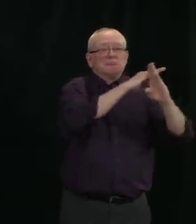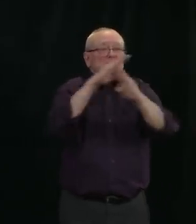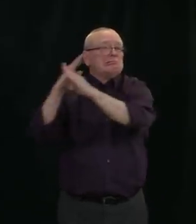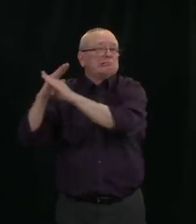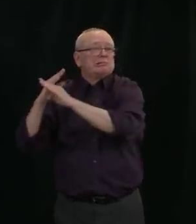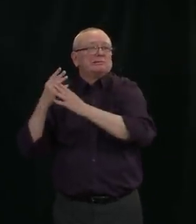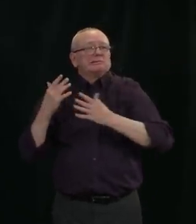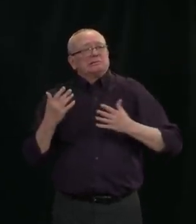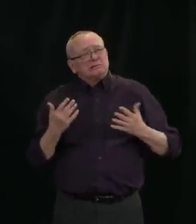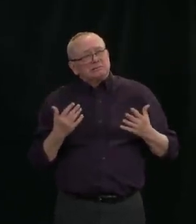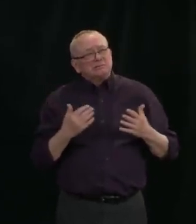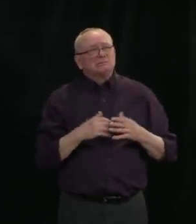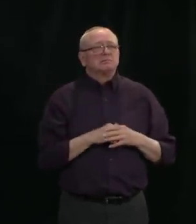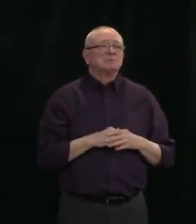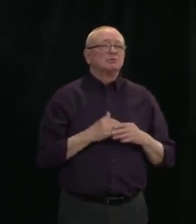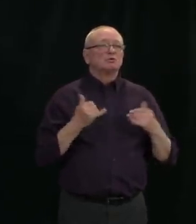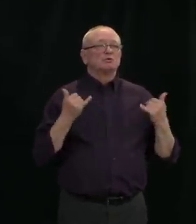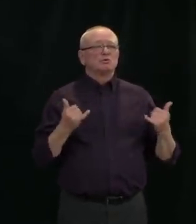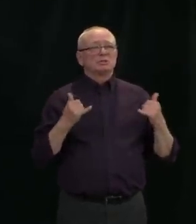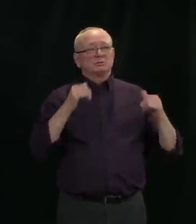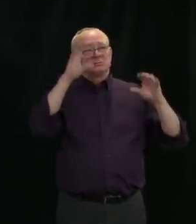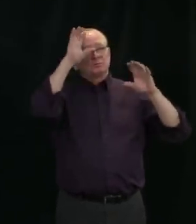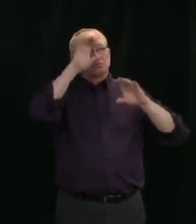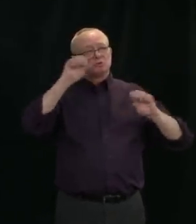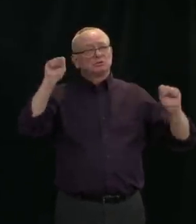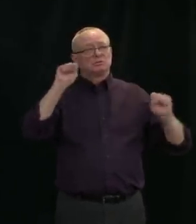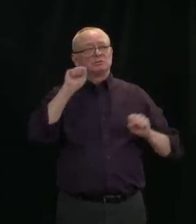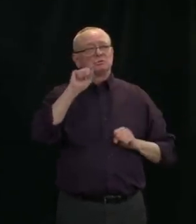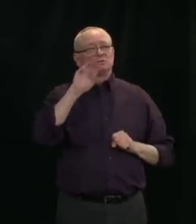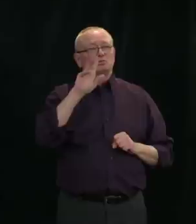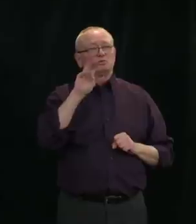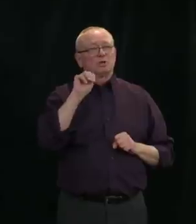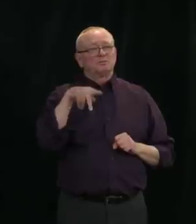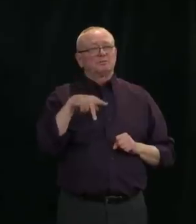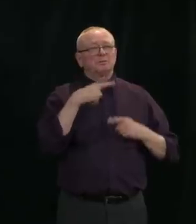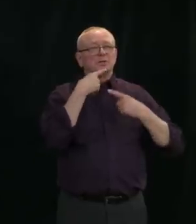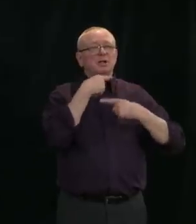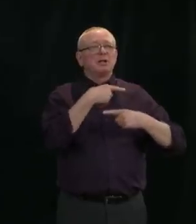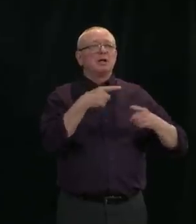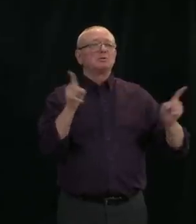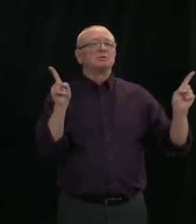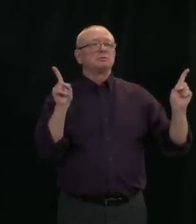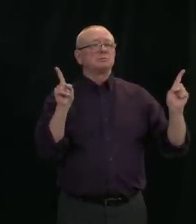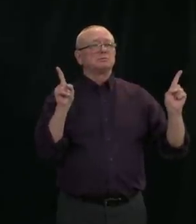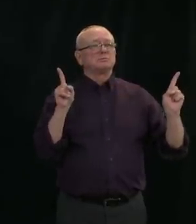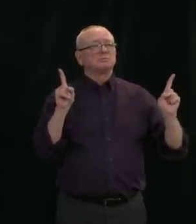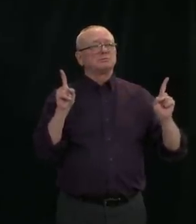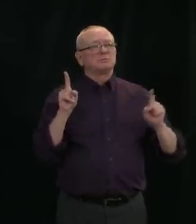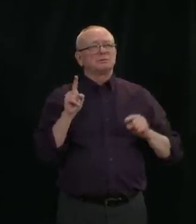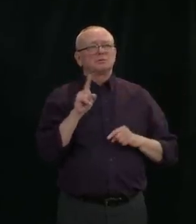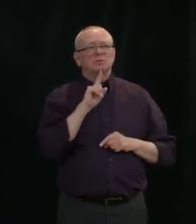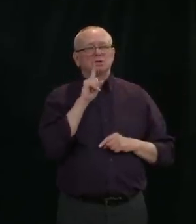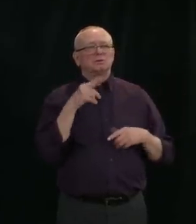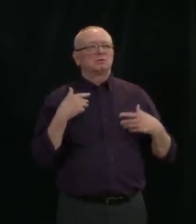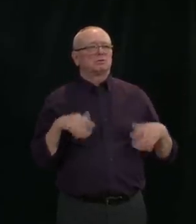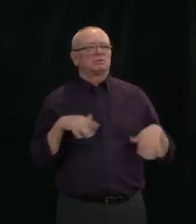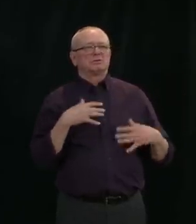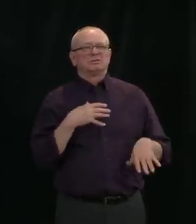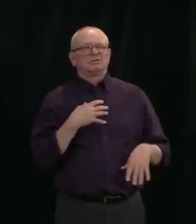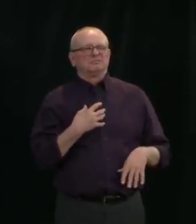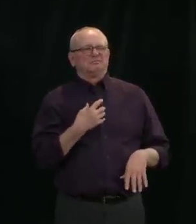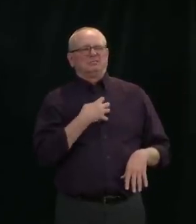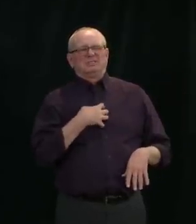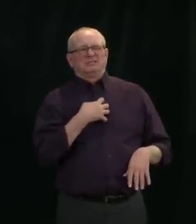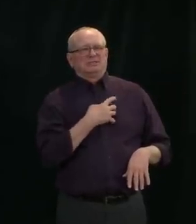President Trump is extremely disappointing. It reminds me of what happened in 1939 and